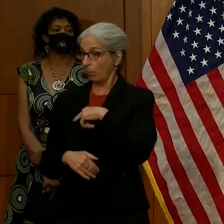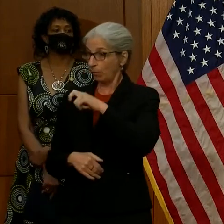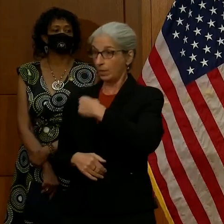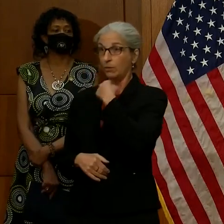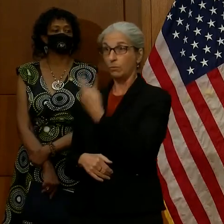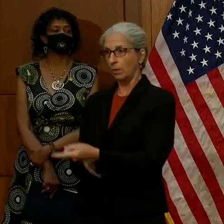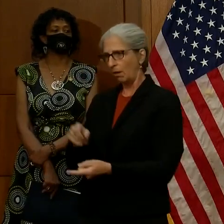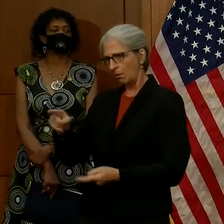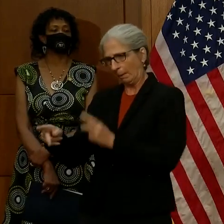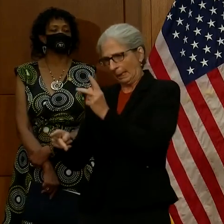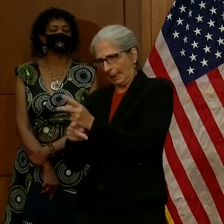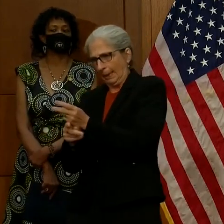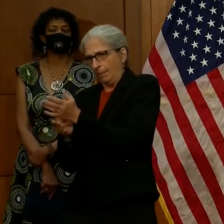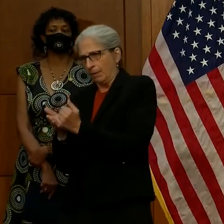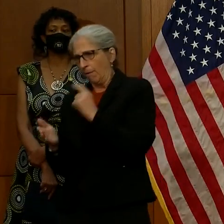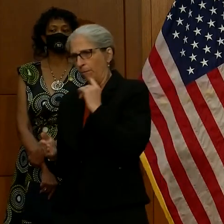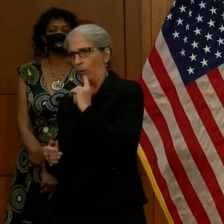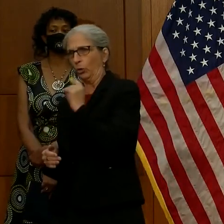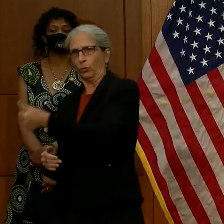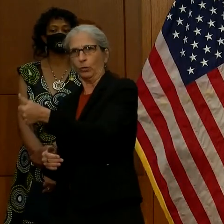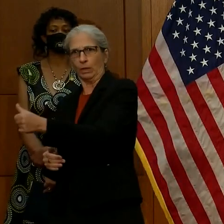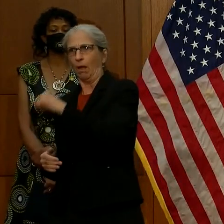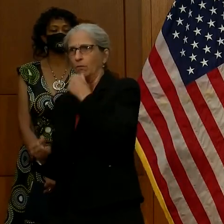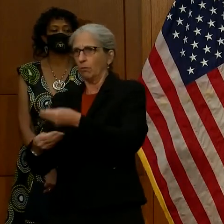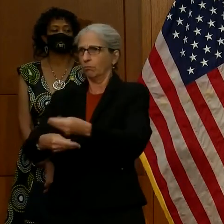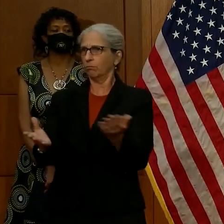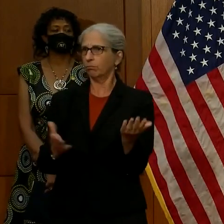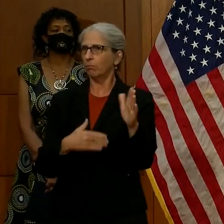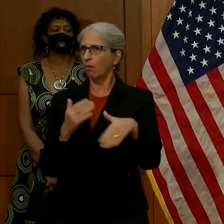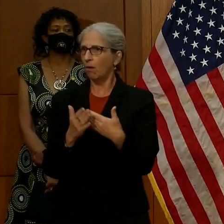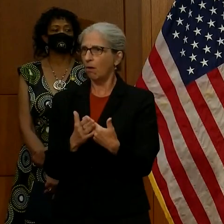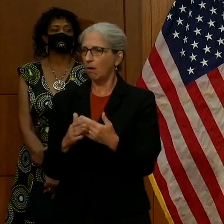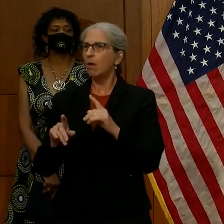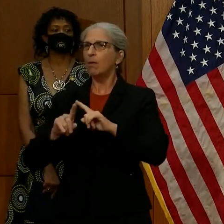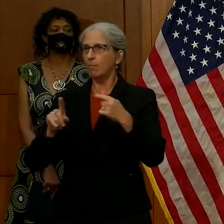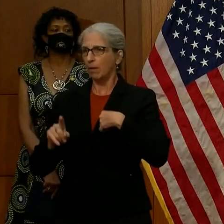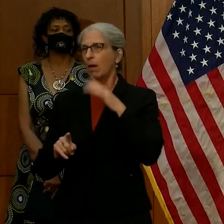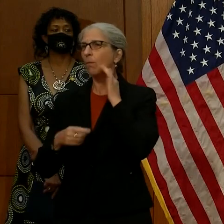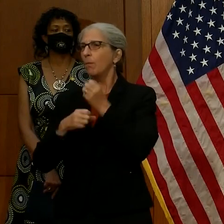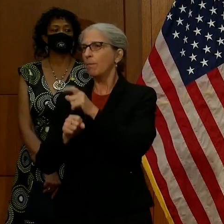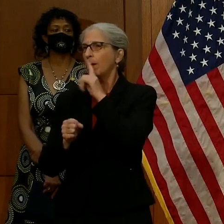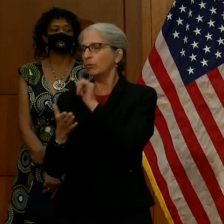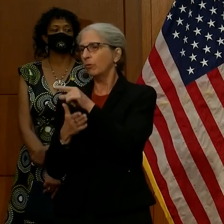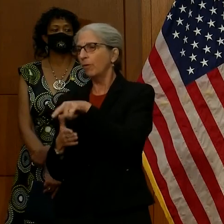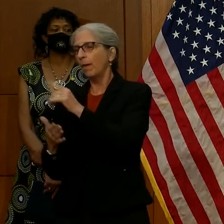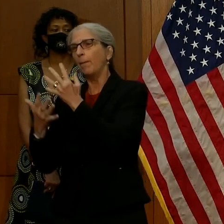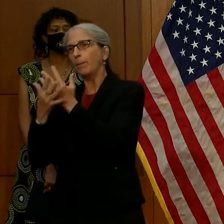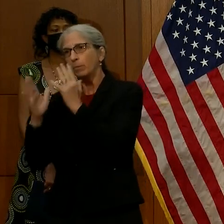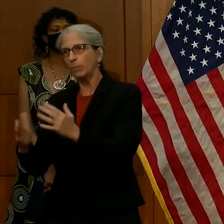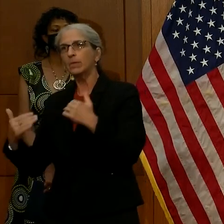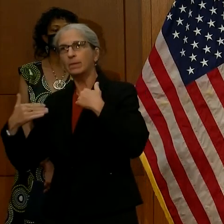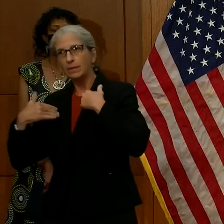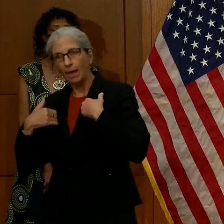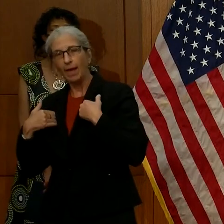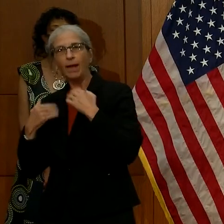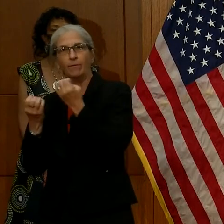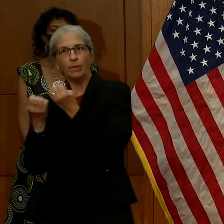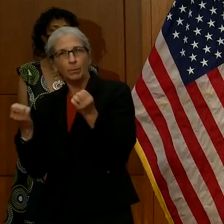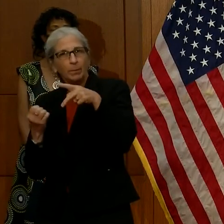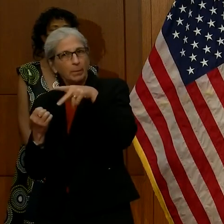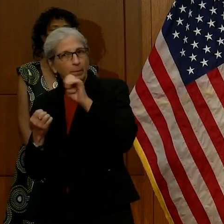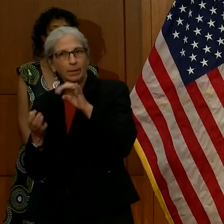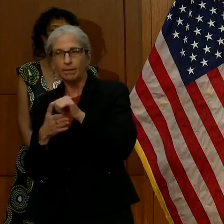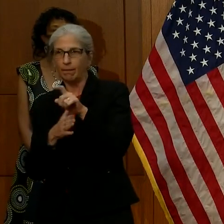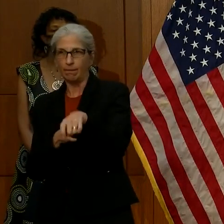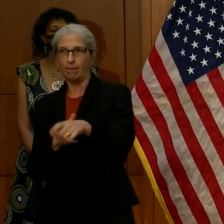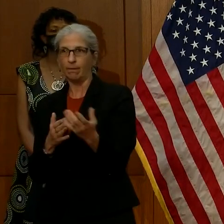that they're distributing. But I will make sure that they have the equipment that they need. Again, as I said, we've done, I